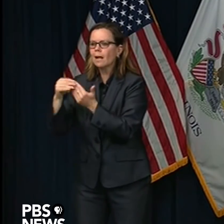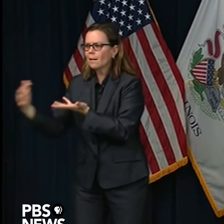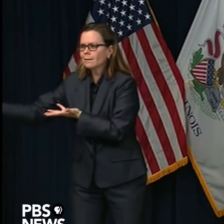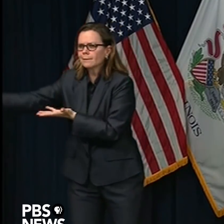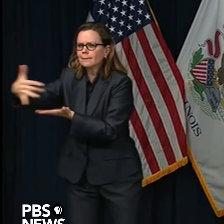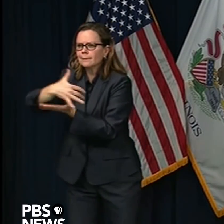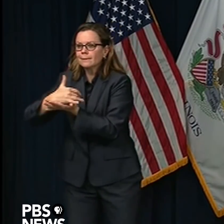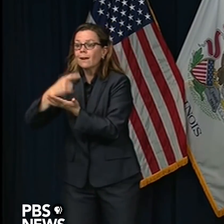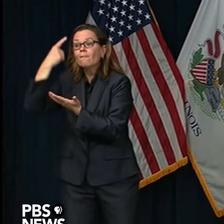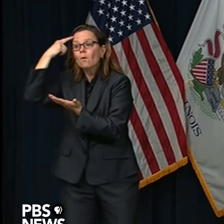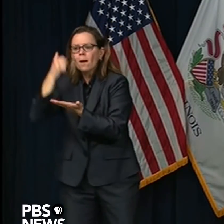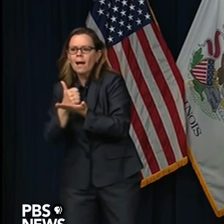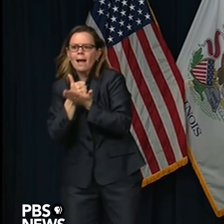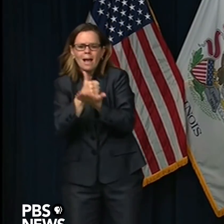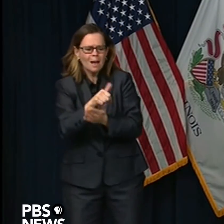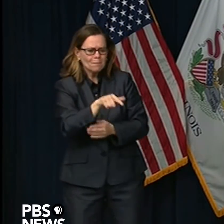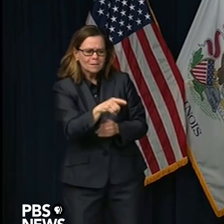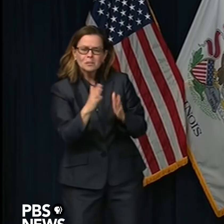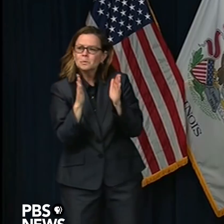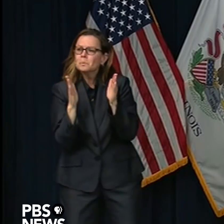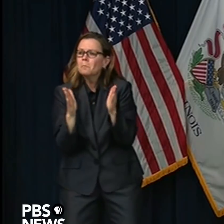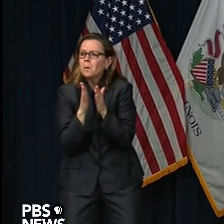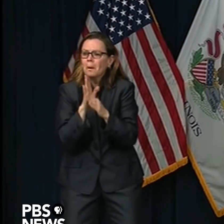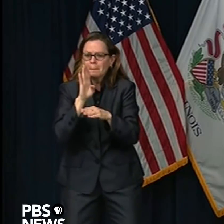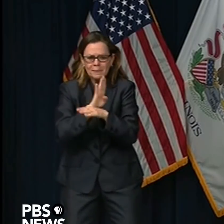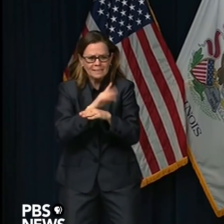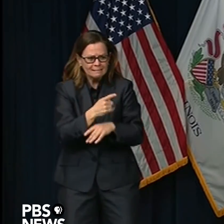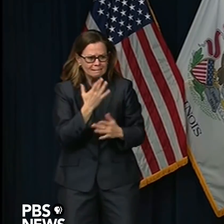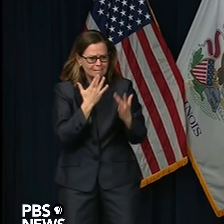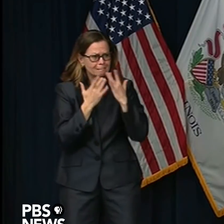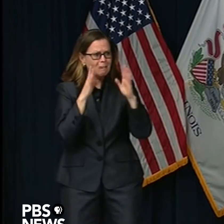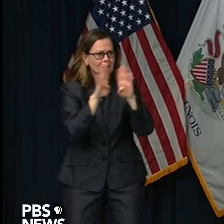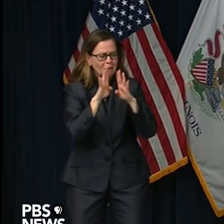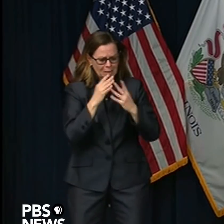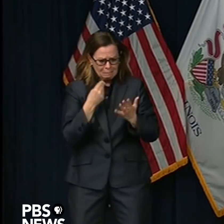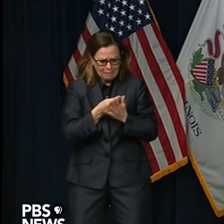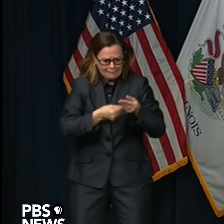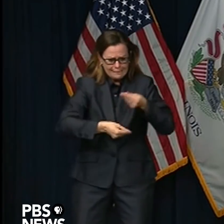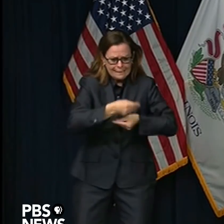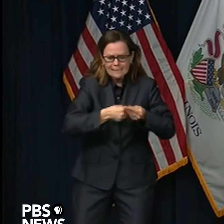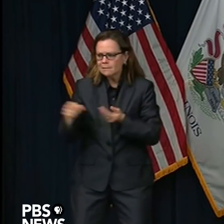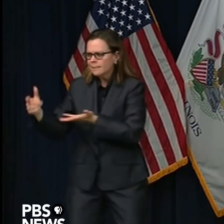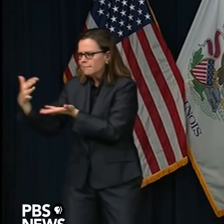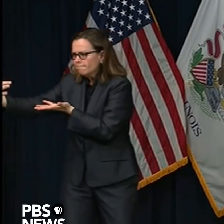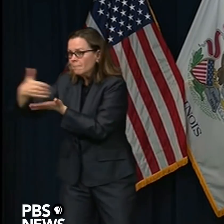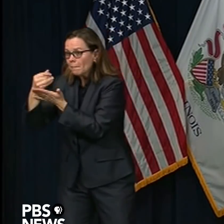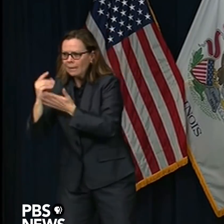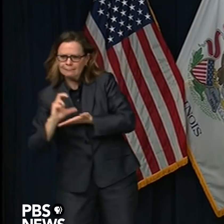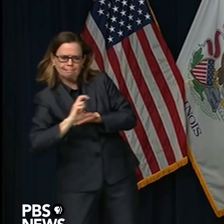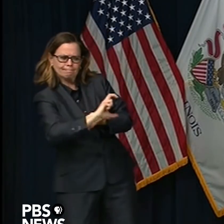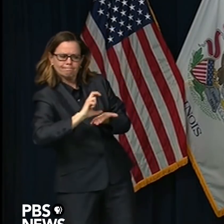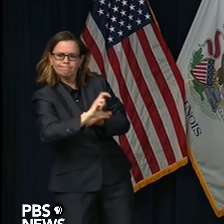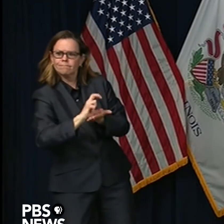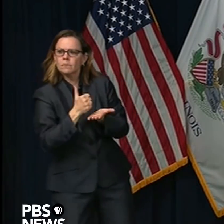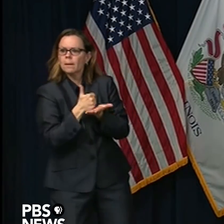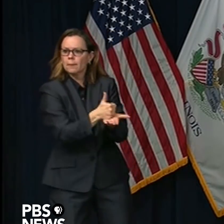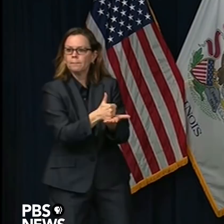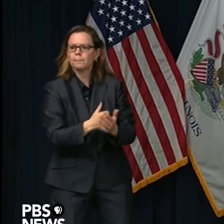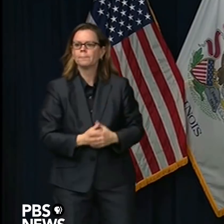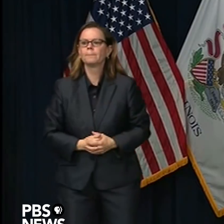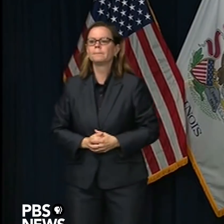that have been impacted. Fighting for equitable community support, the Latino Policy Conference,